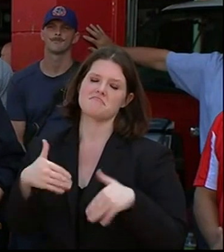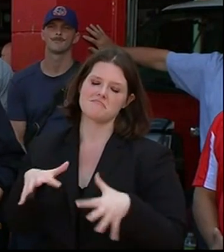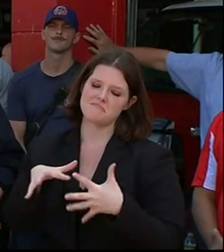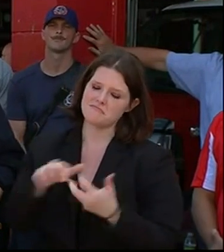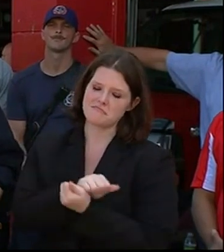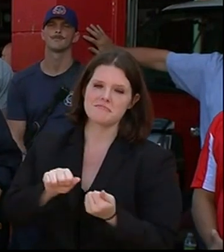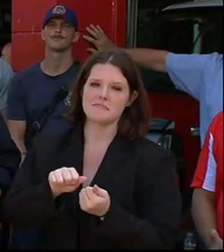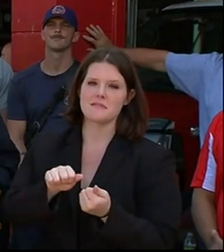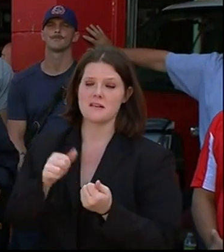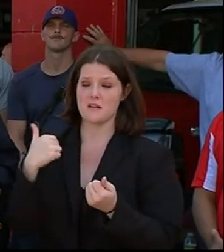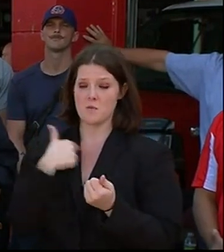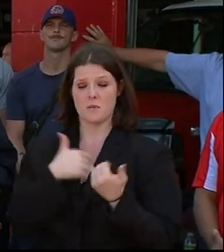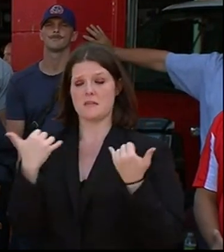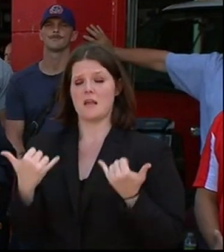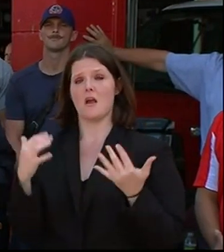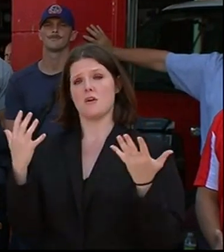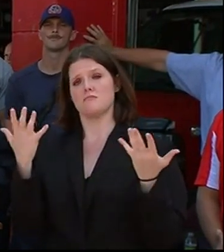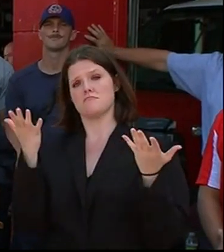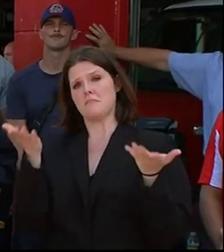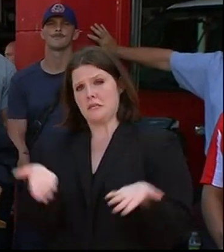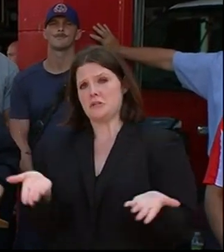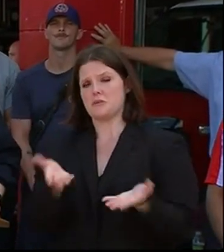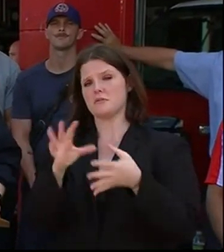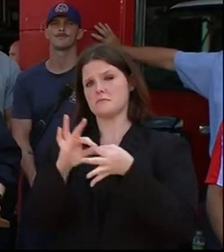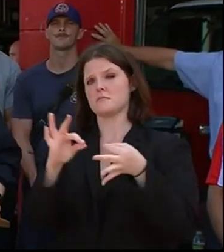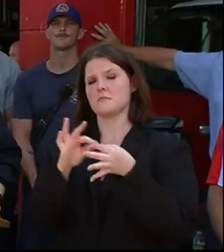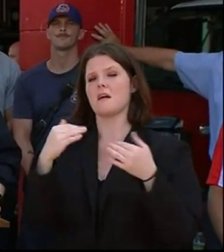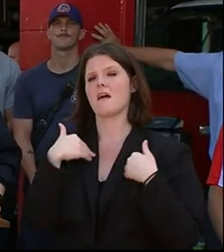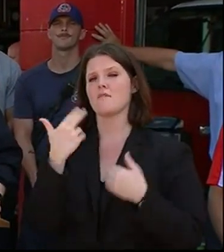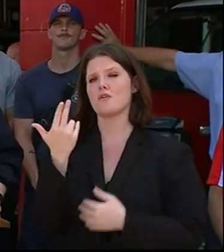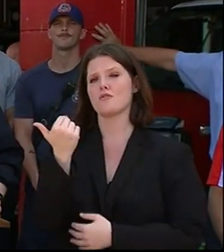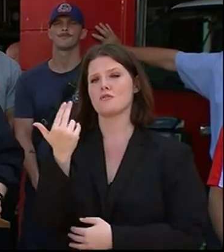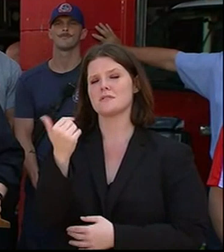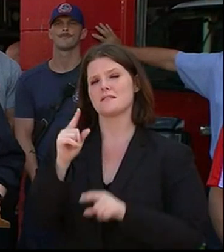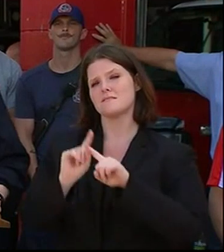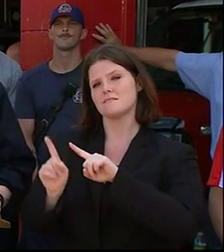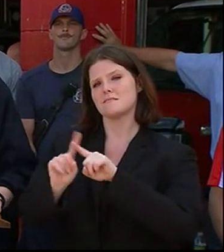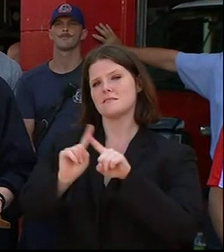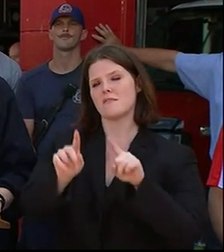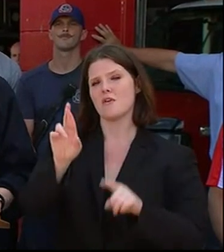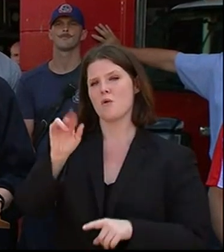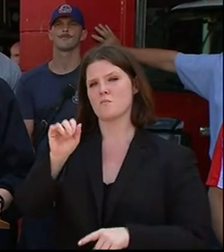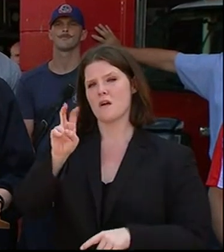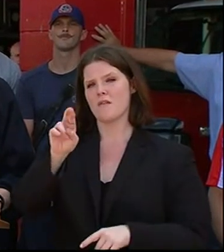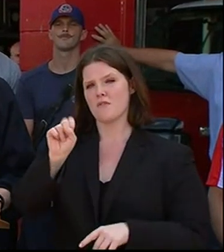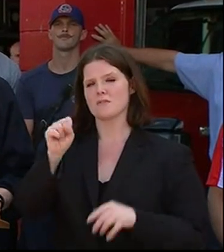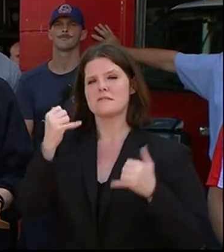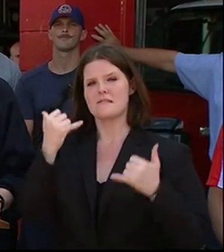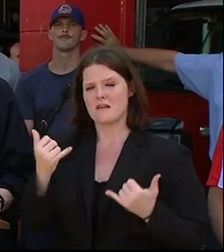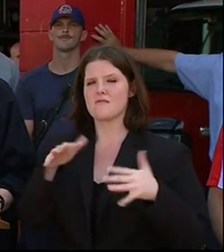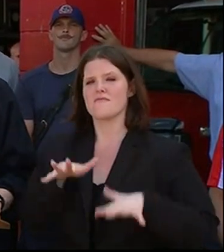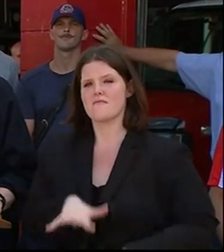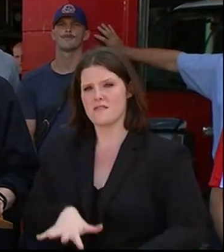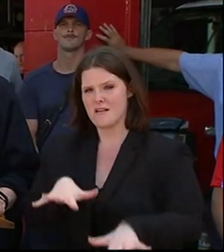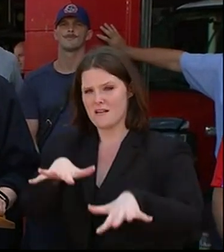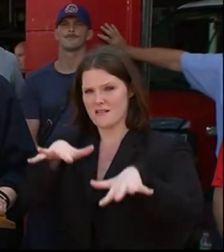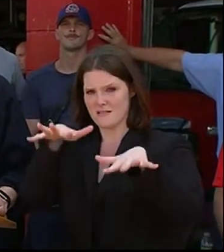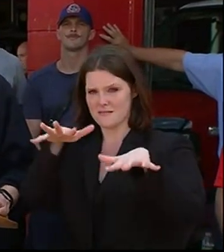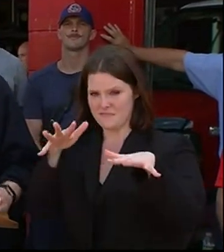Even as we speak, we have 13 rivers in North Carolina at major flood stage.